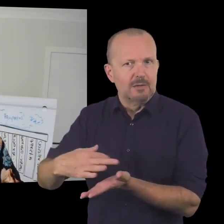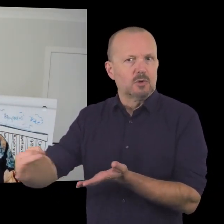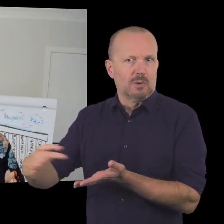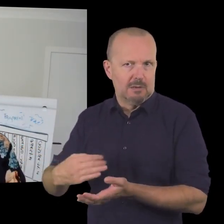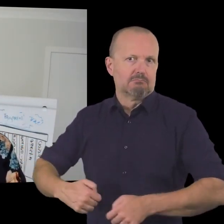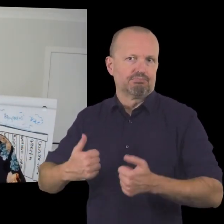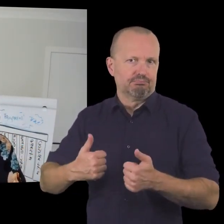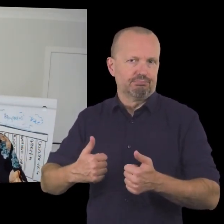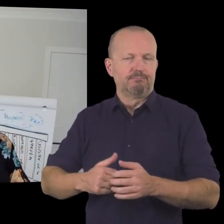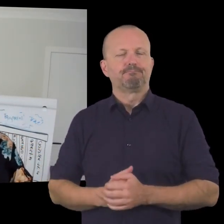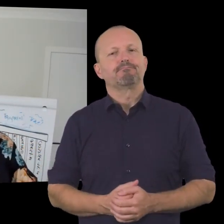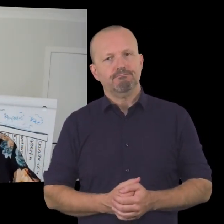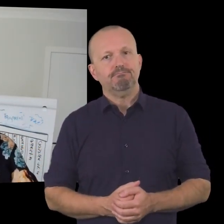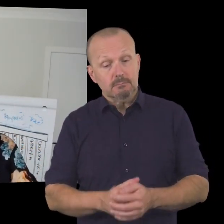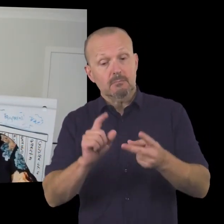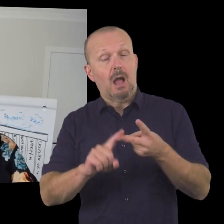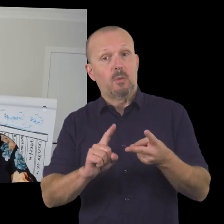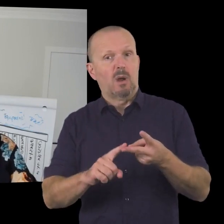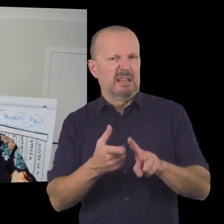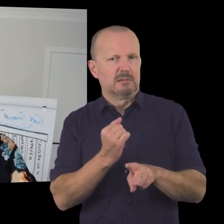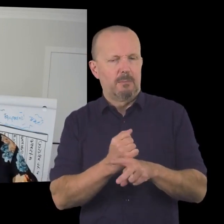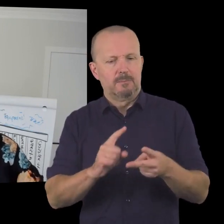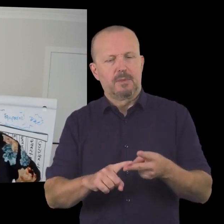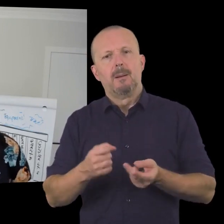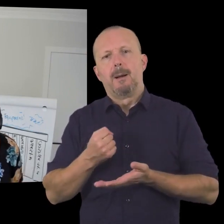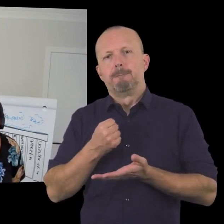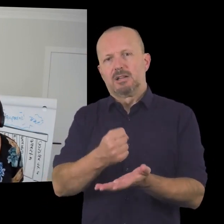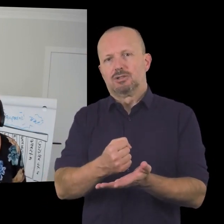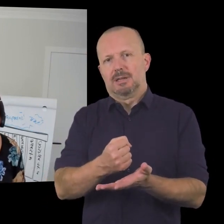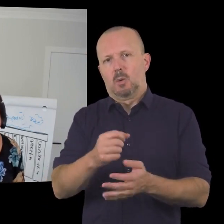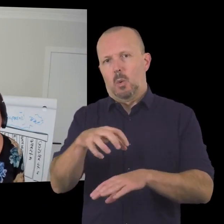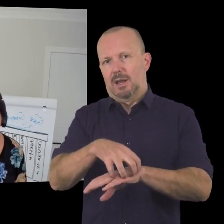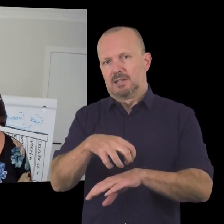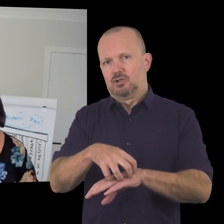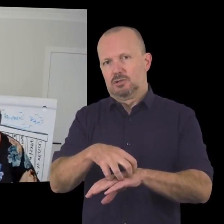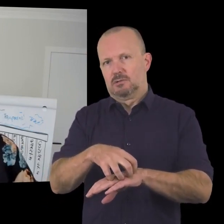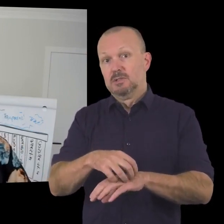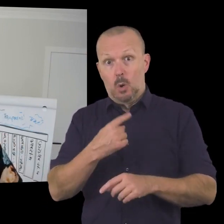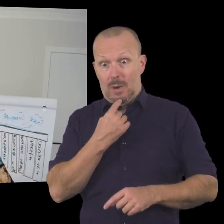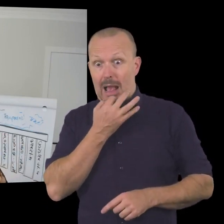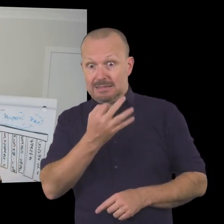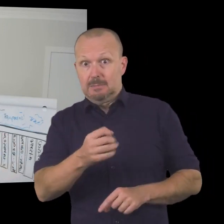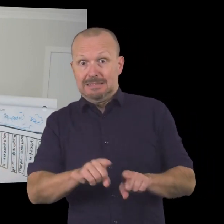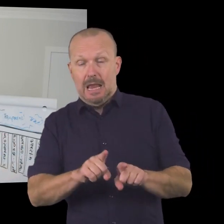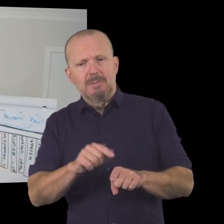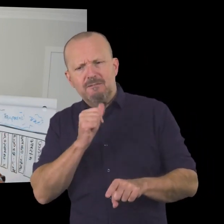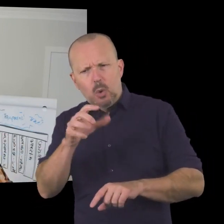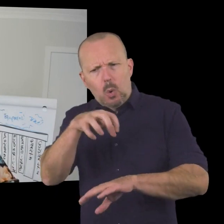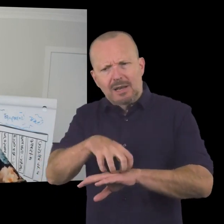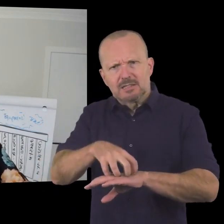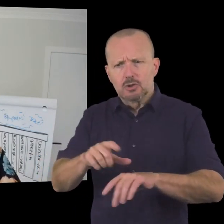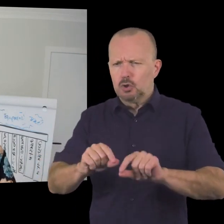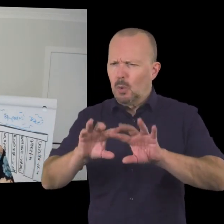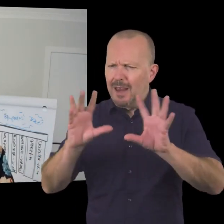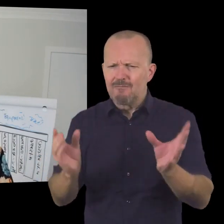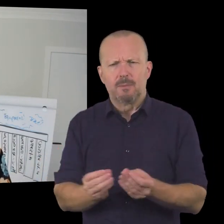budgeting organization uh so this budgeting organization we sent them this question the if your organization was doing everything